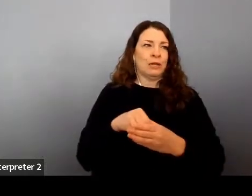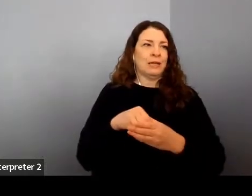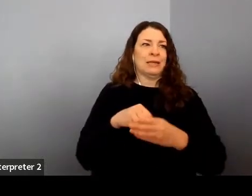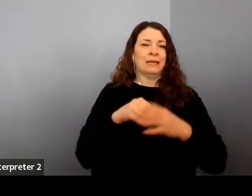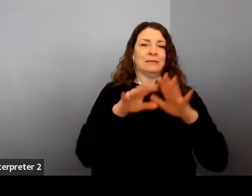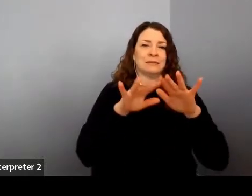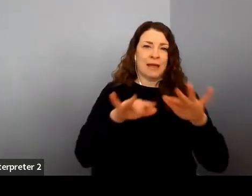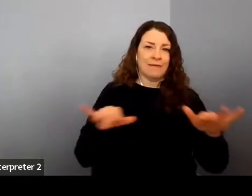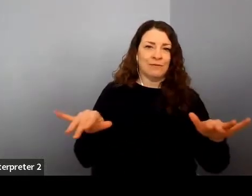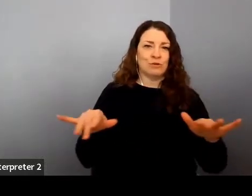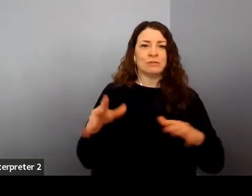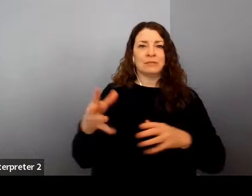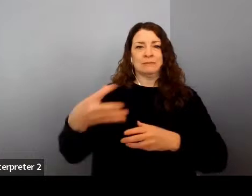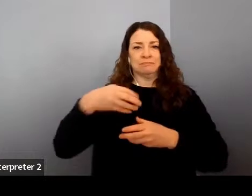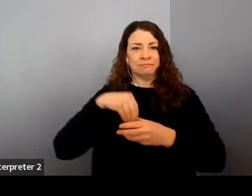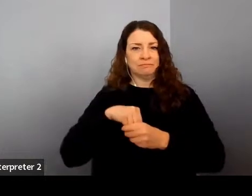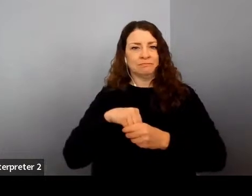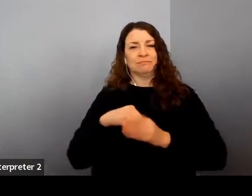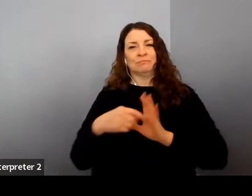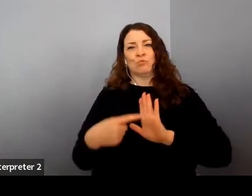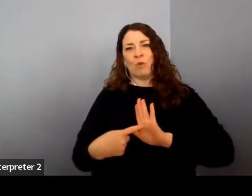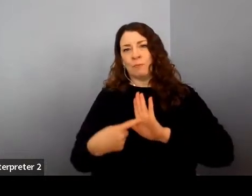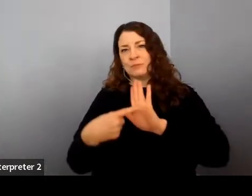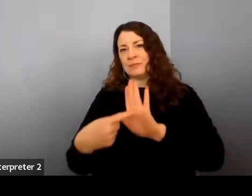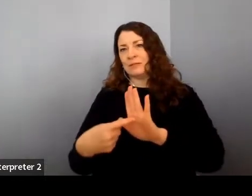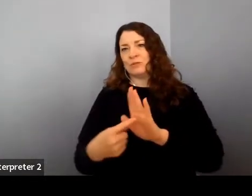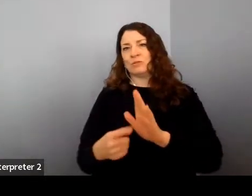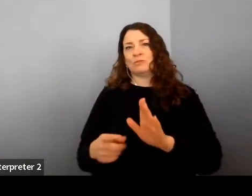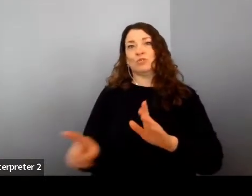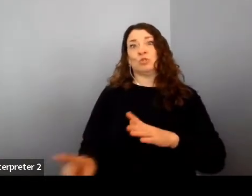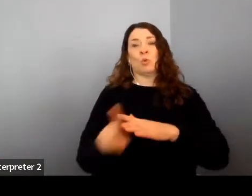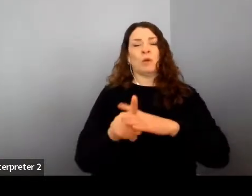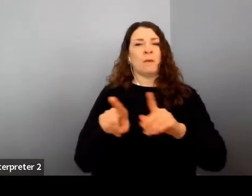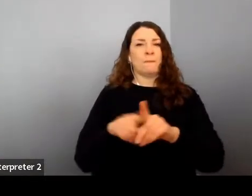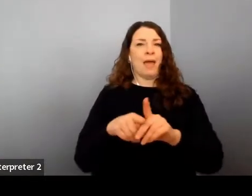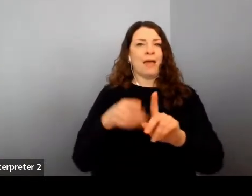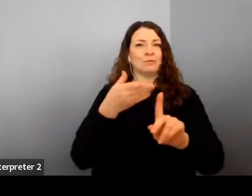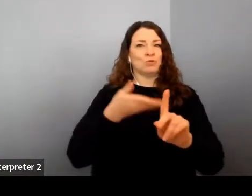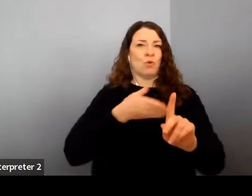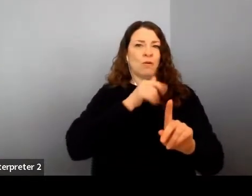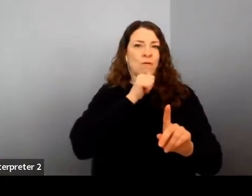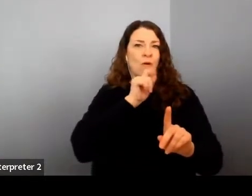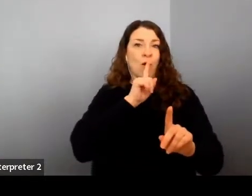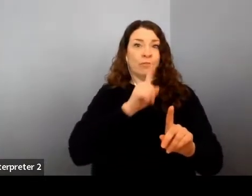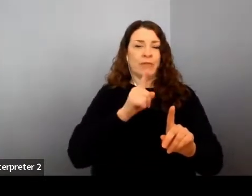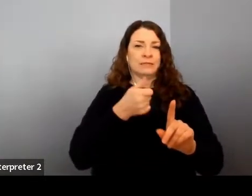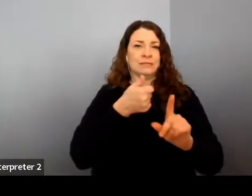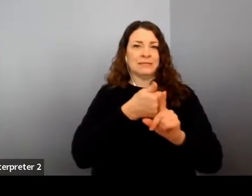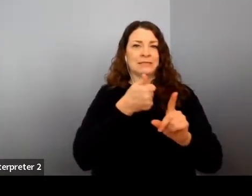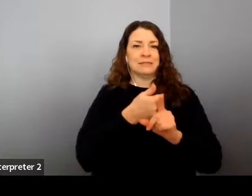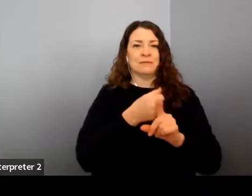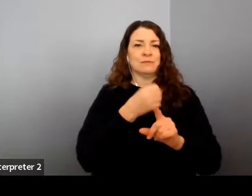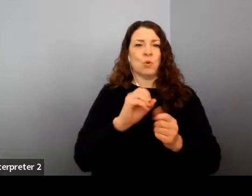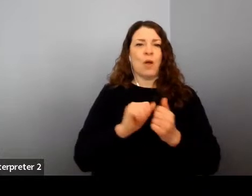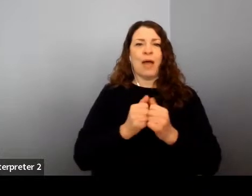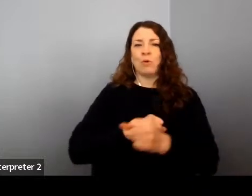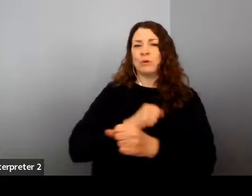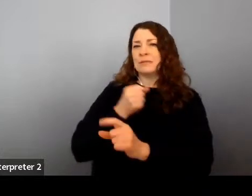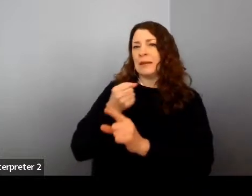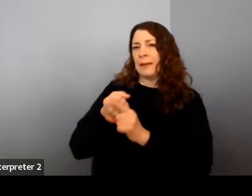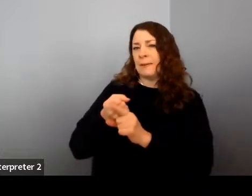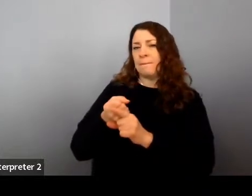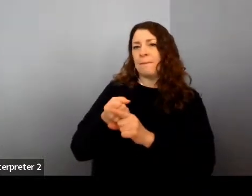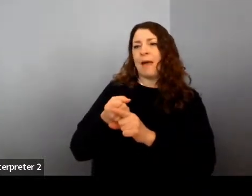and showing up as your authentic self. So how does representation in the aerospace industry impact individuals and